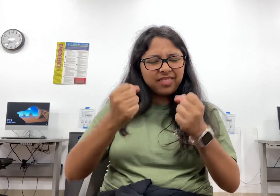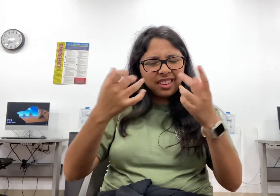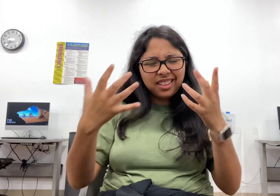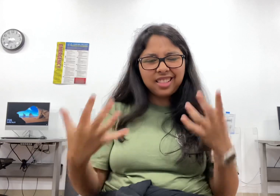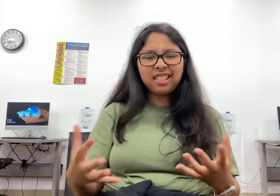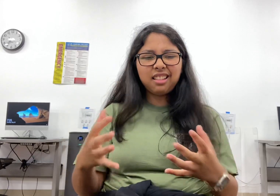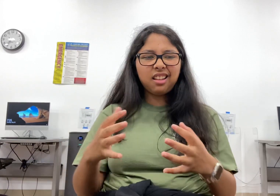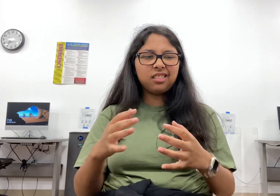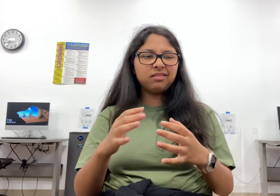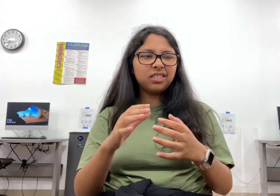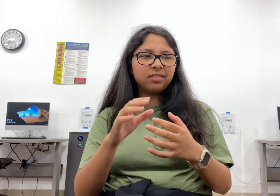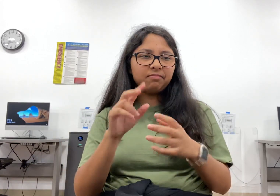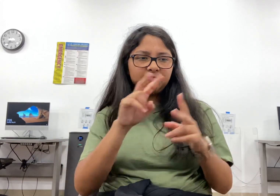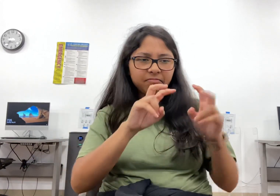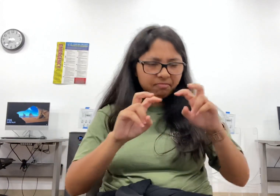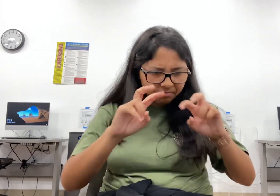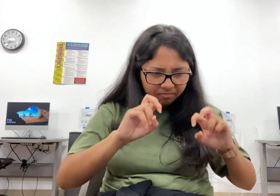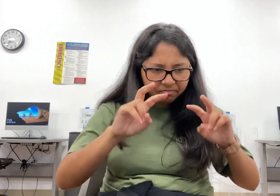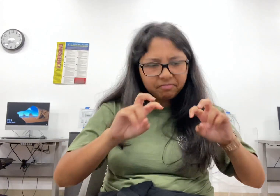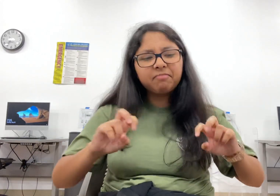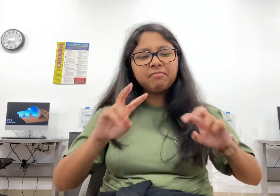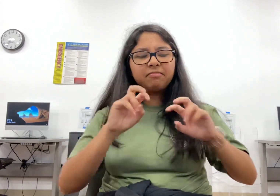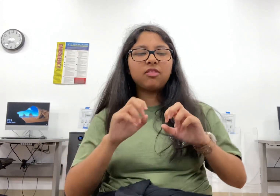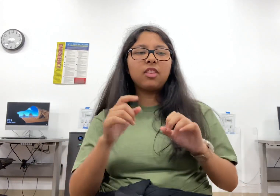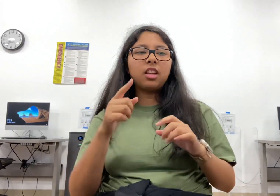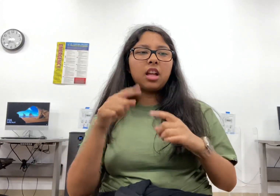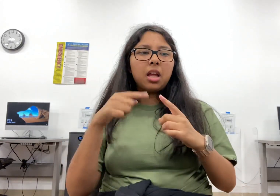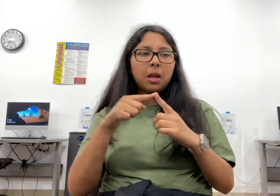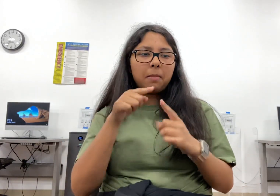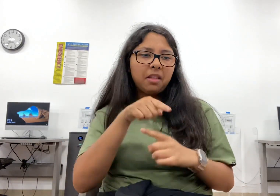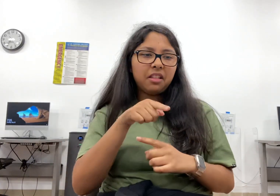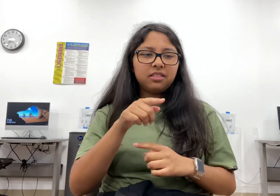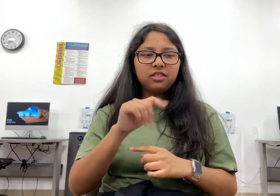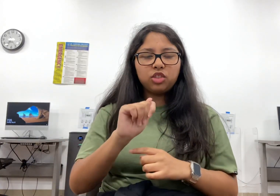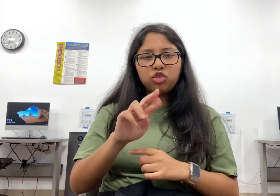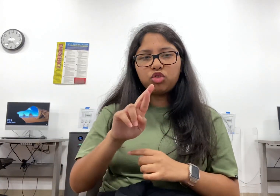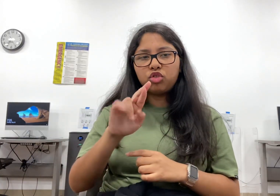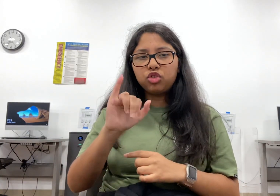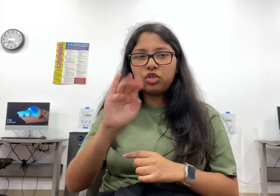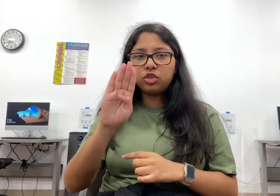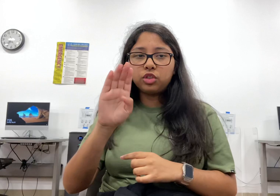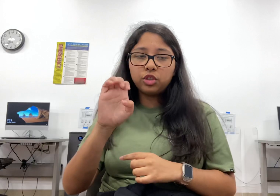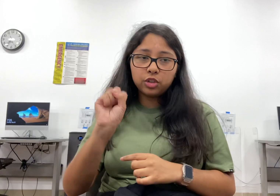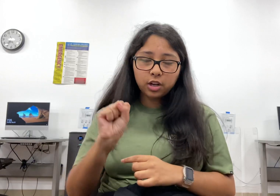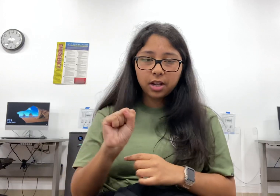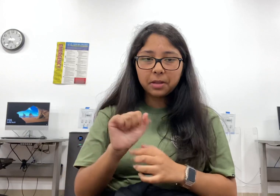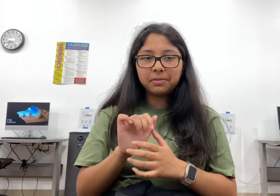been discovered recently, but much of the evidence we have has been gathered from